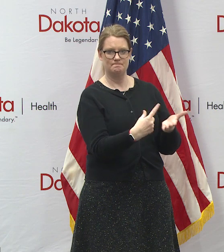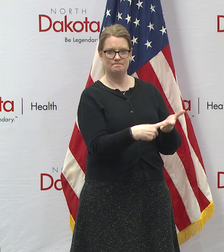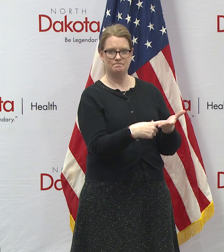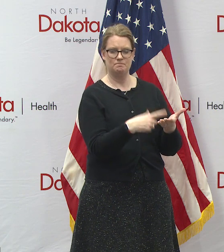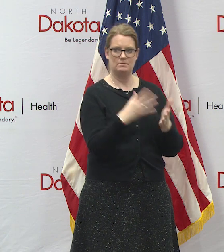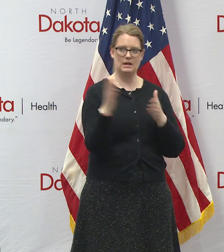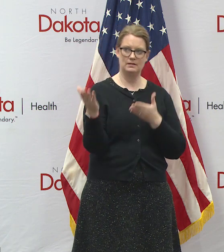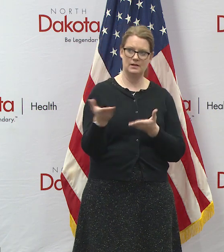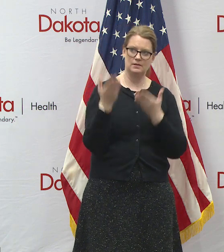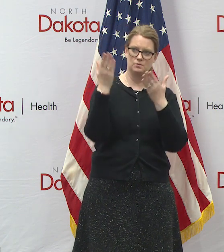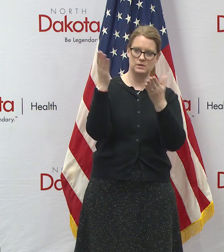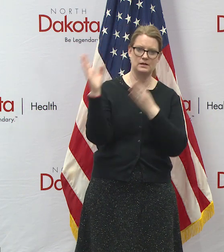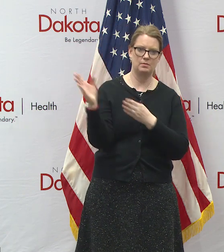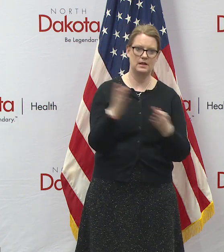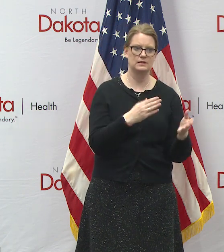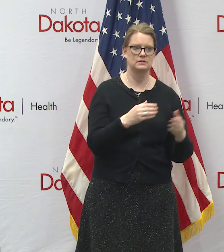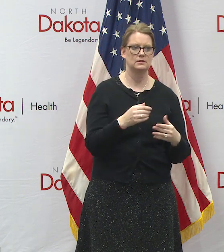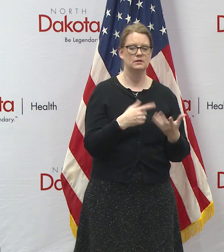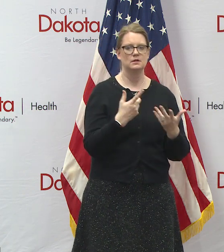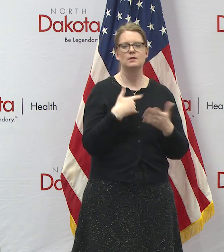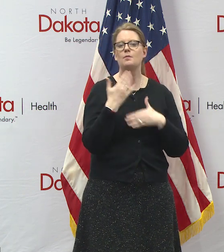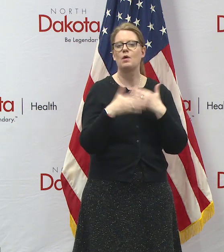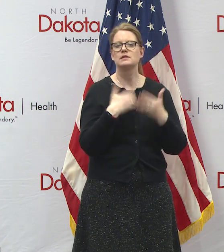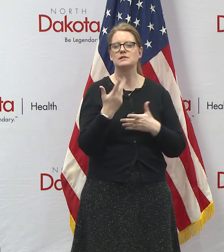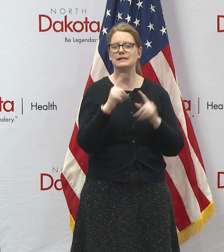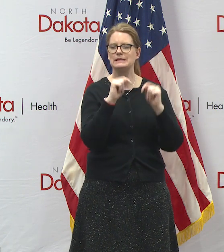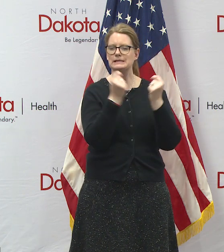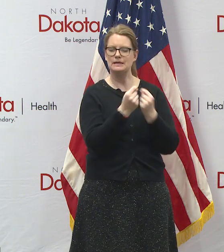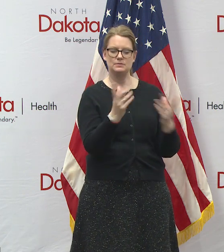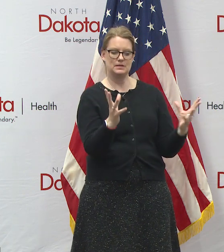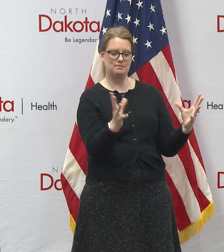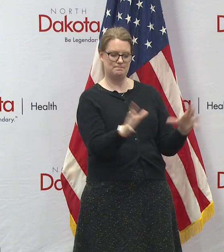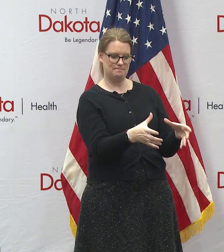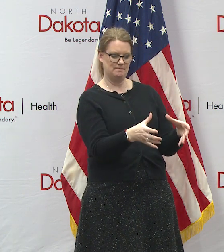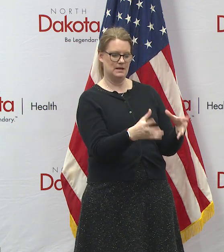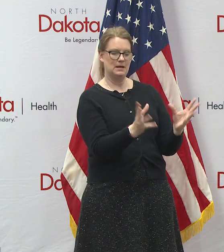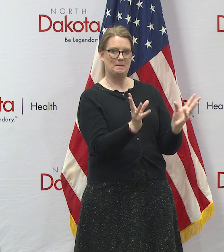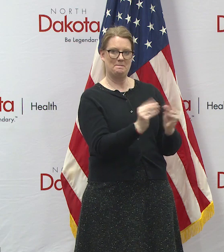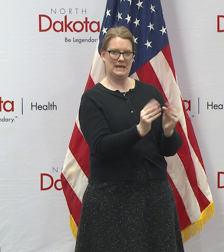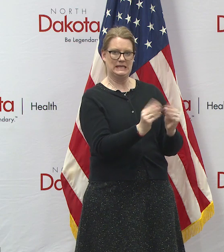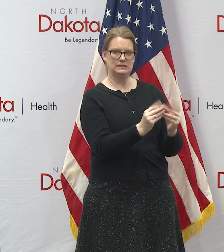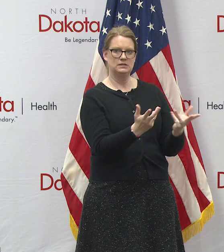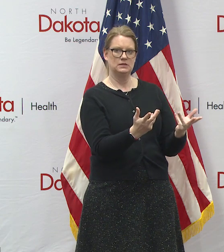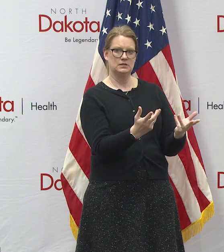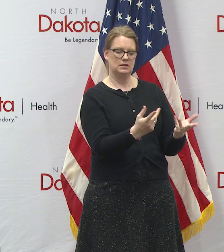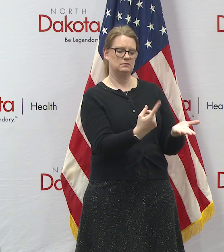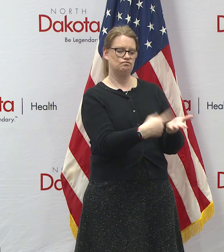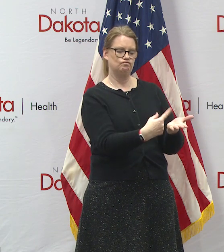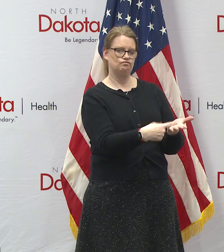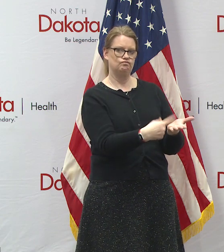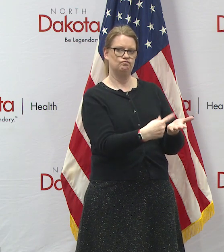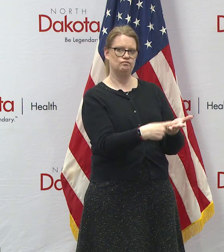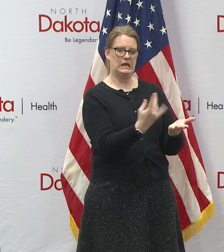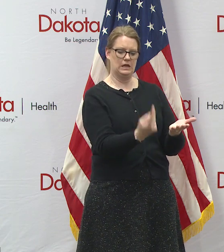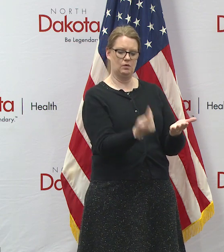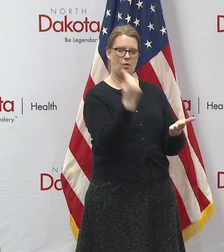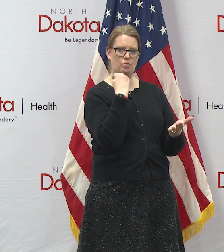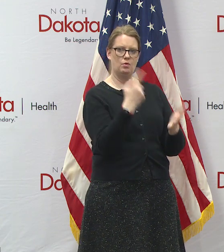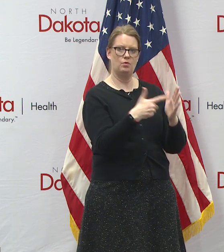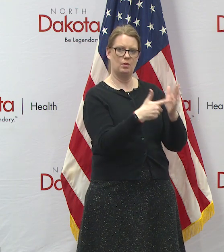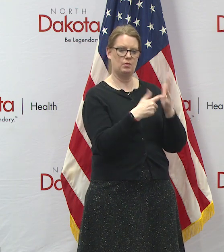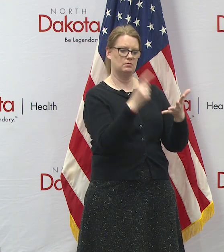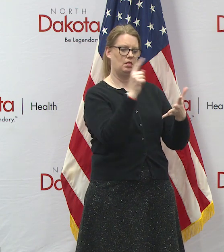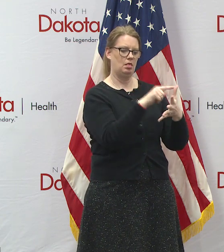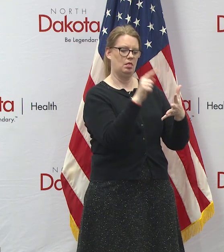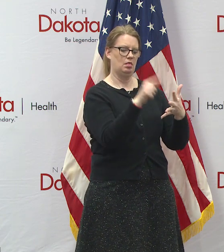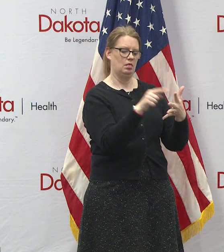at them along with super yeah question was what's the process you know the teams meet the teams will meet then the teams will do go through uh essentially the checklist the